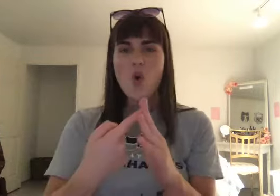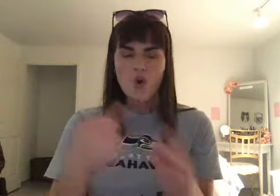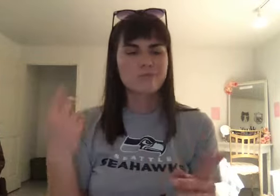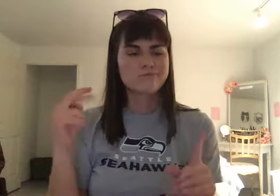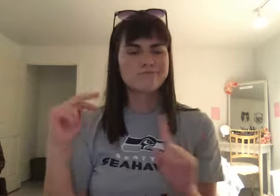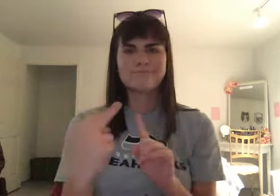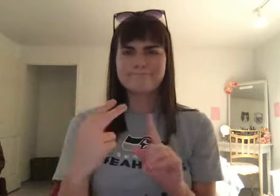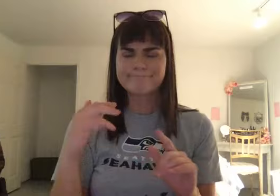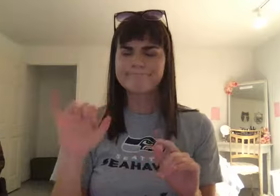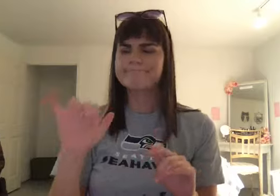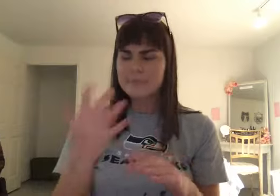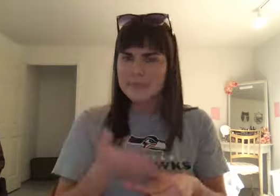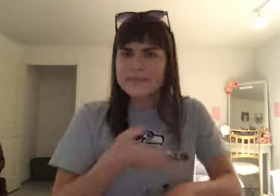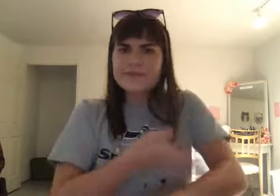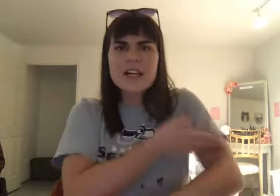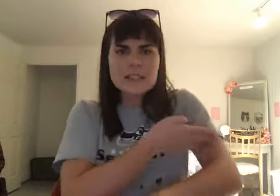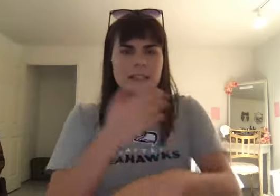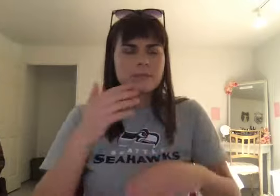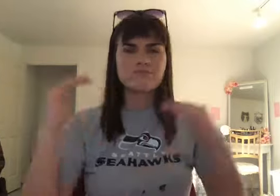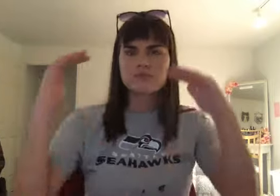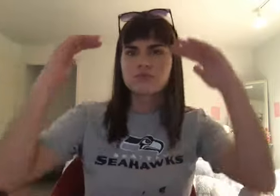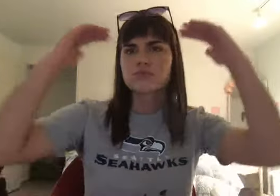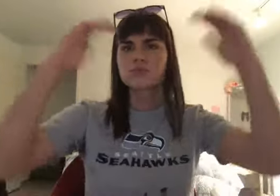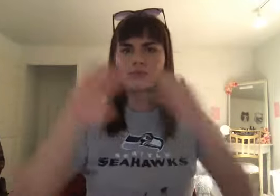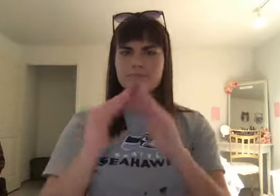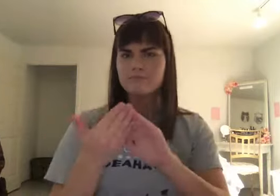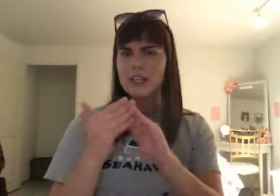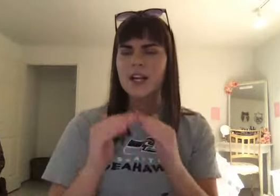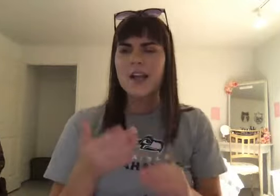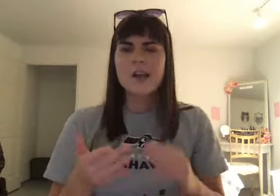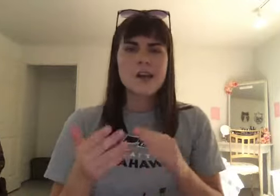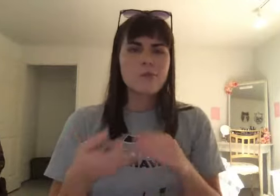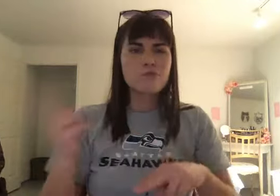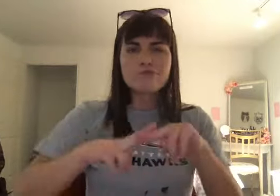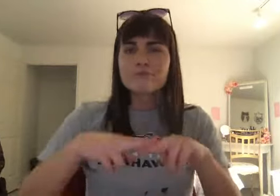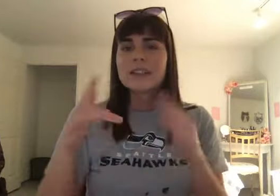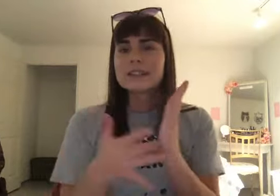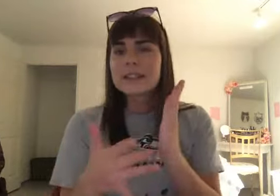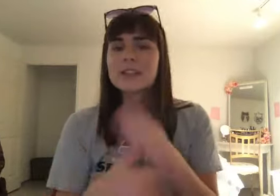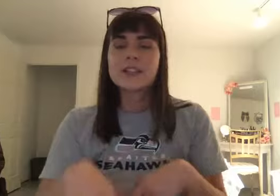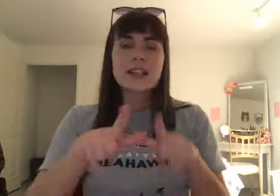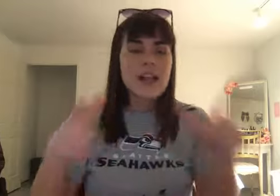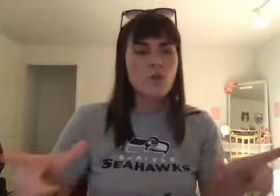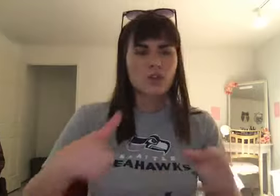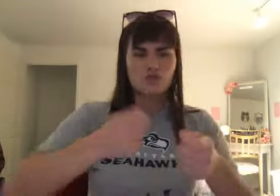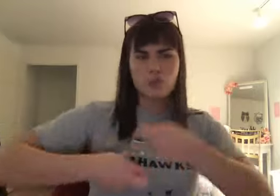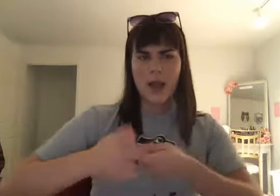of the world, the advancement of civilization, of technology, of language, of trade. And we're going to start looking